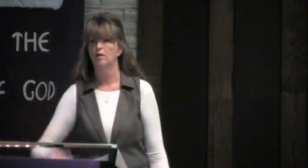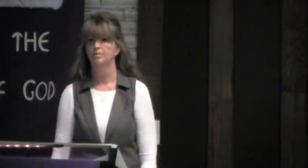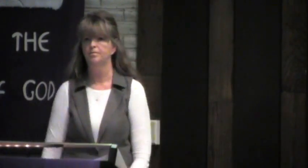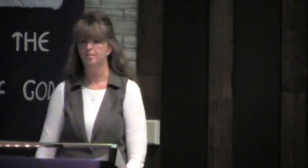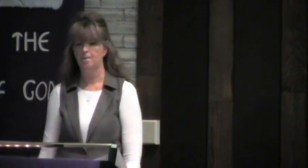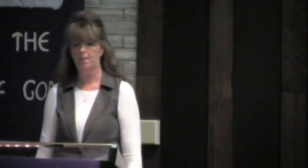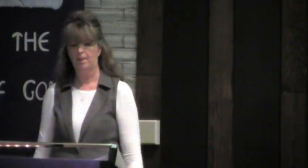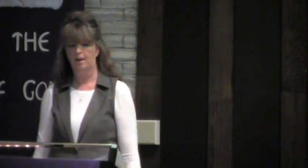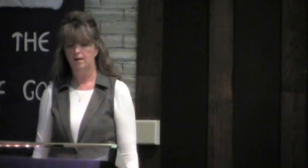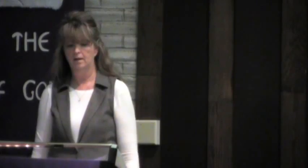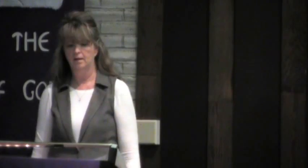2, 3, and 4.